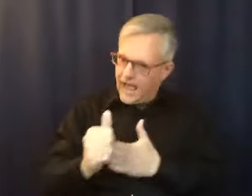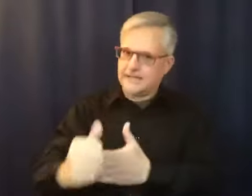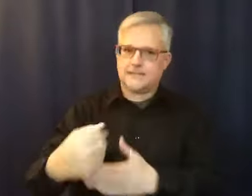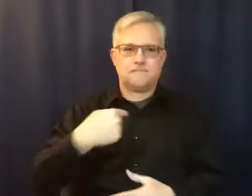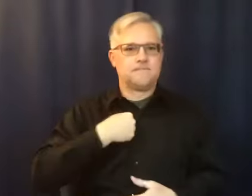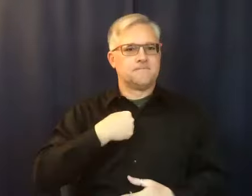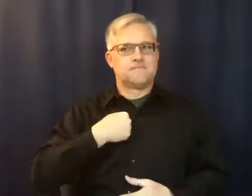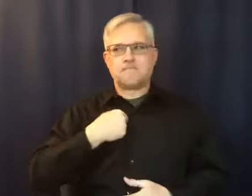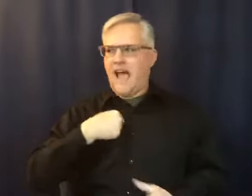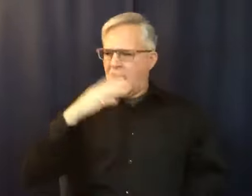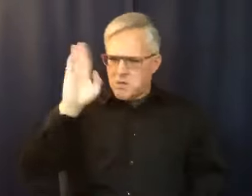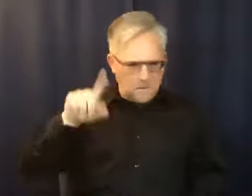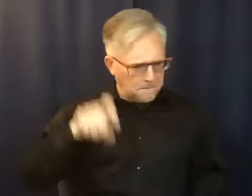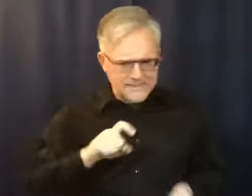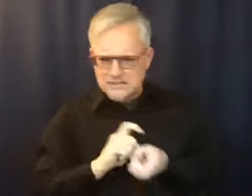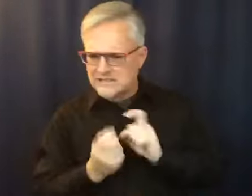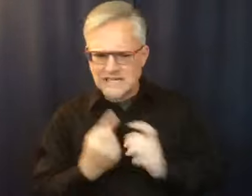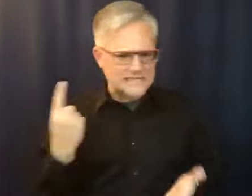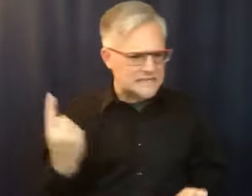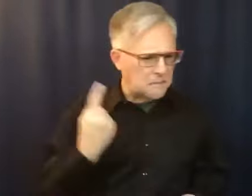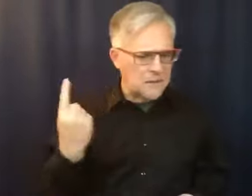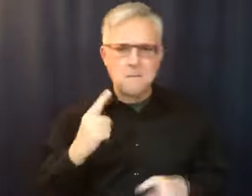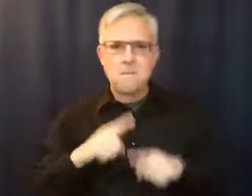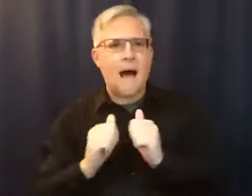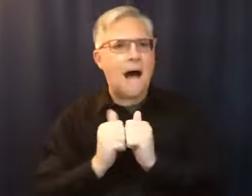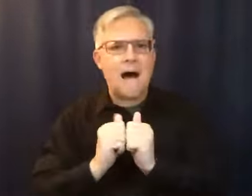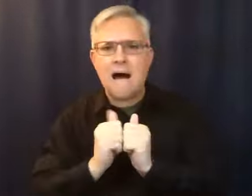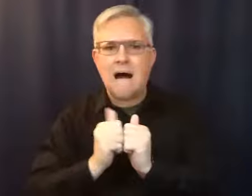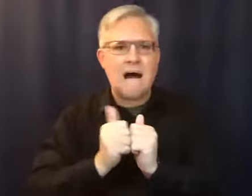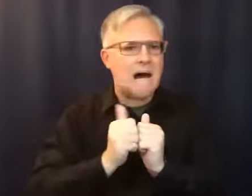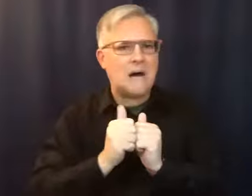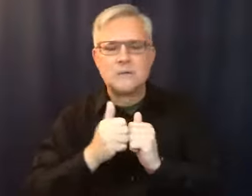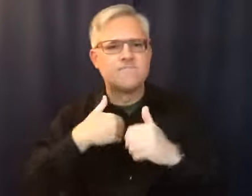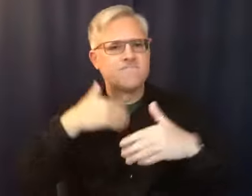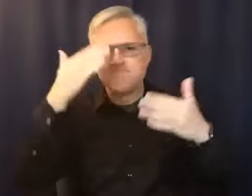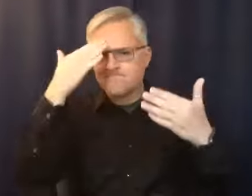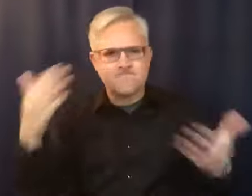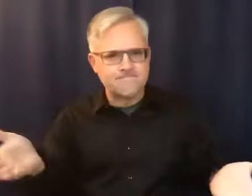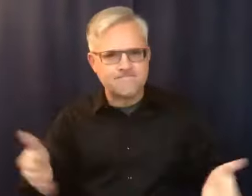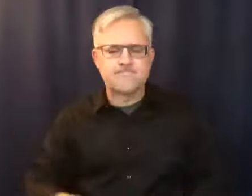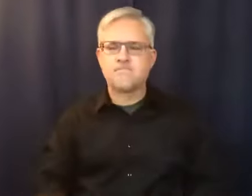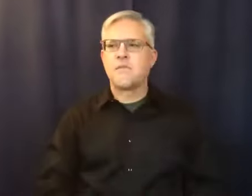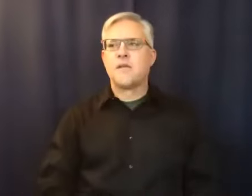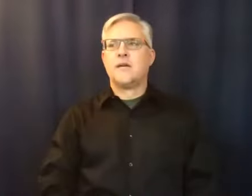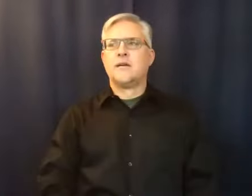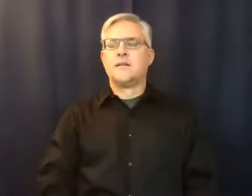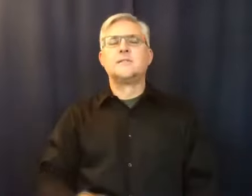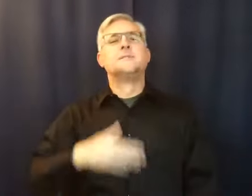didn't know how to do it. I really didn't know how to do it. I came to believe that by going to these meetings and watching